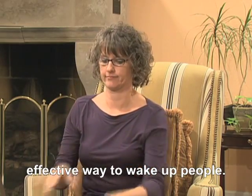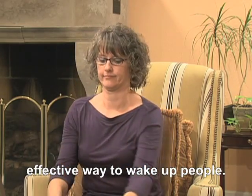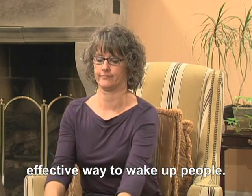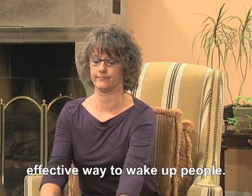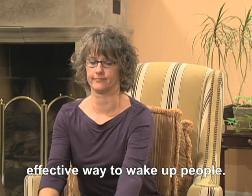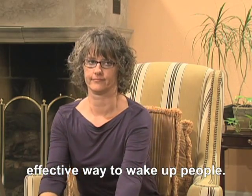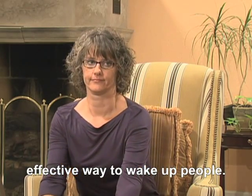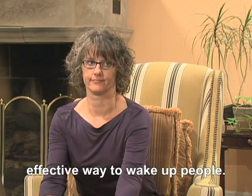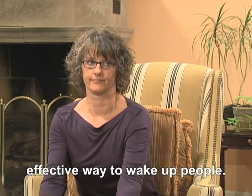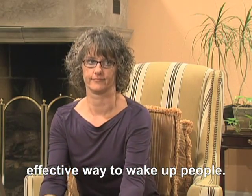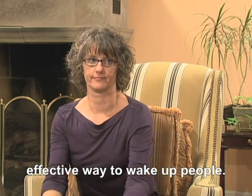people.